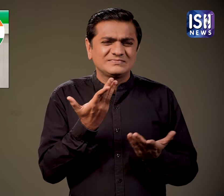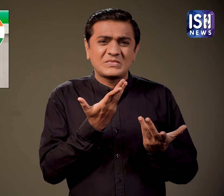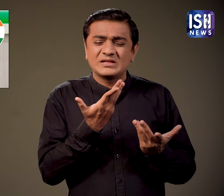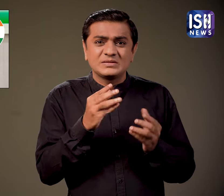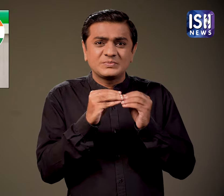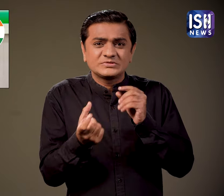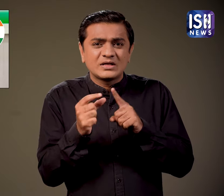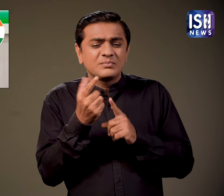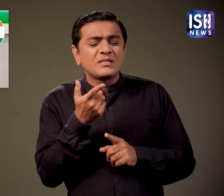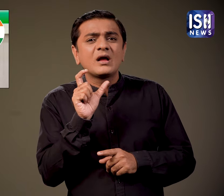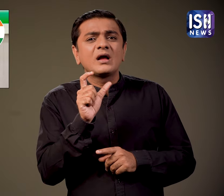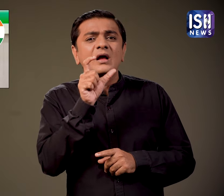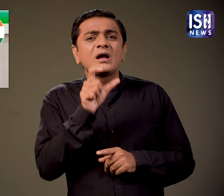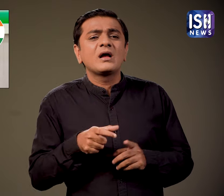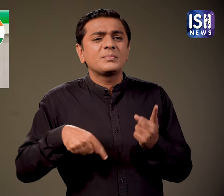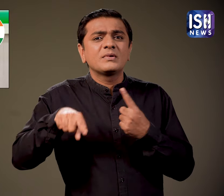keeps showing off about the funds they give.